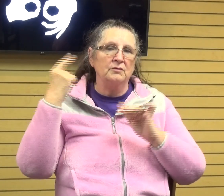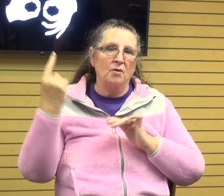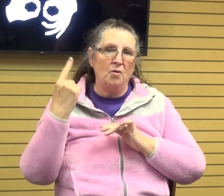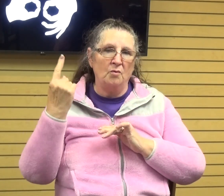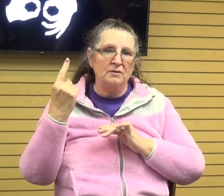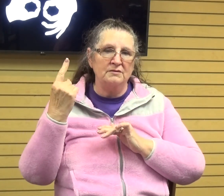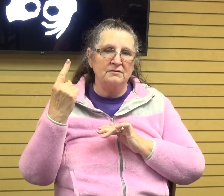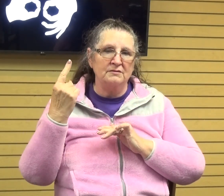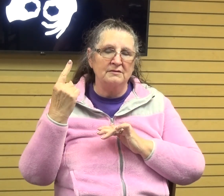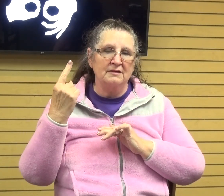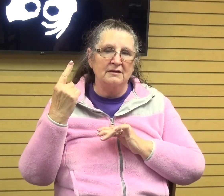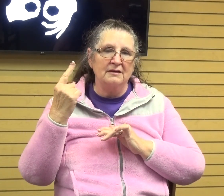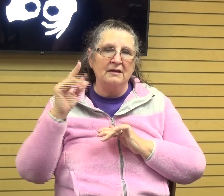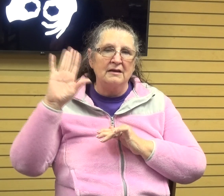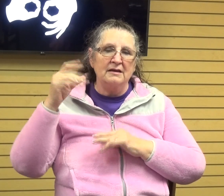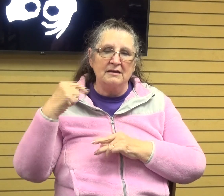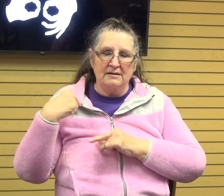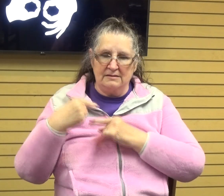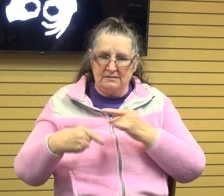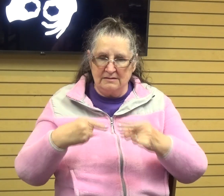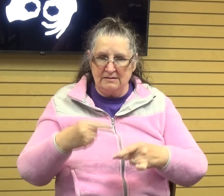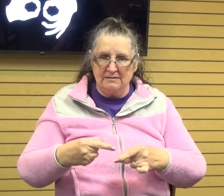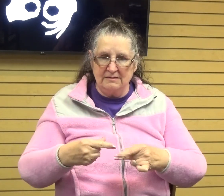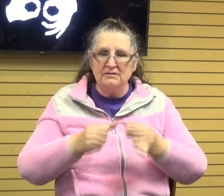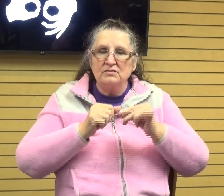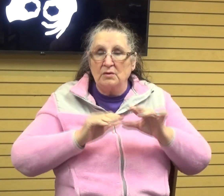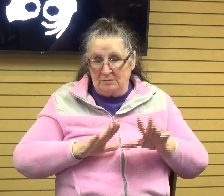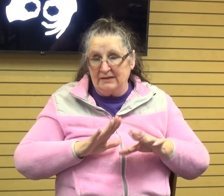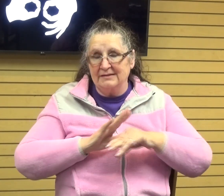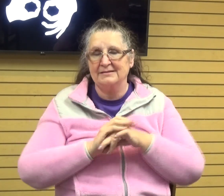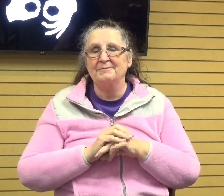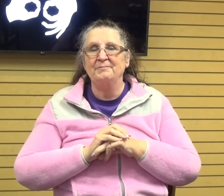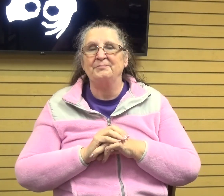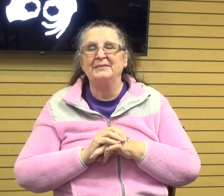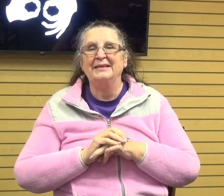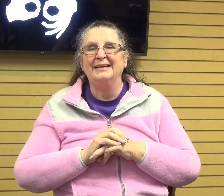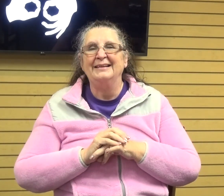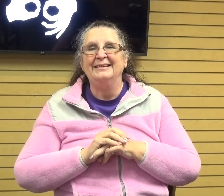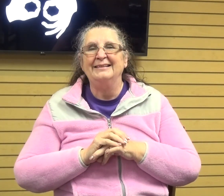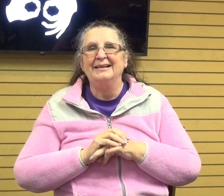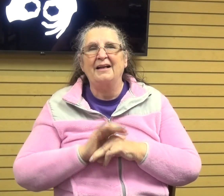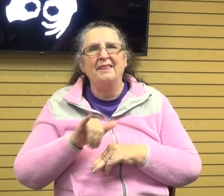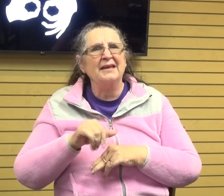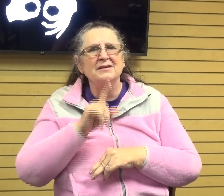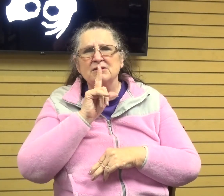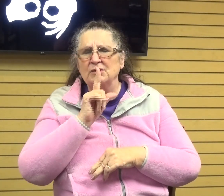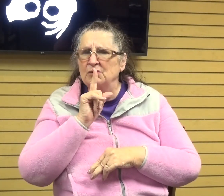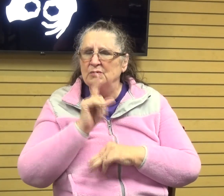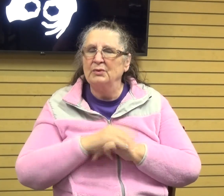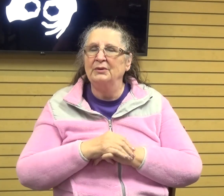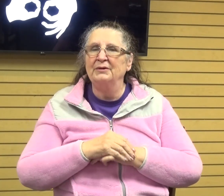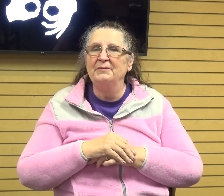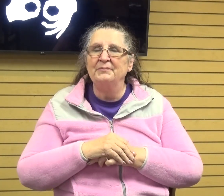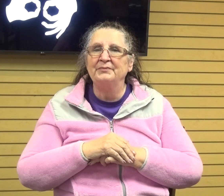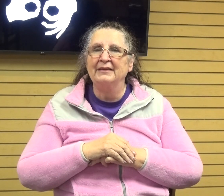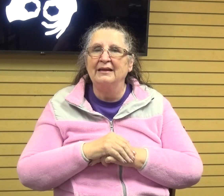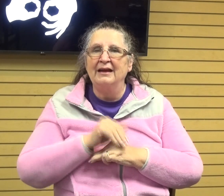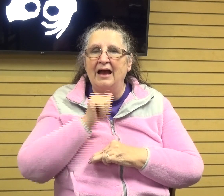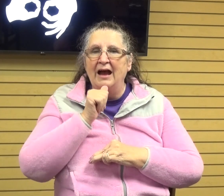and his descendants are blessed. And I just thought that is so true. I'm, I'm not super old,